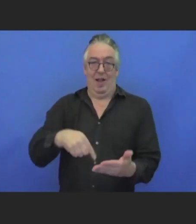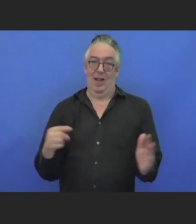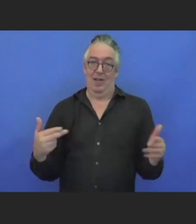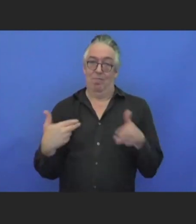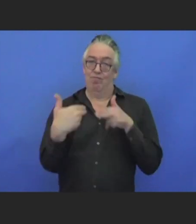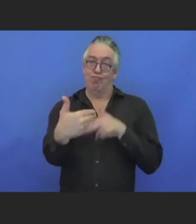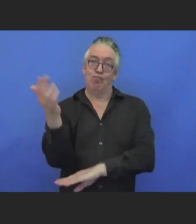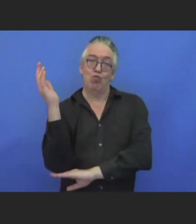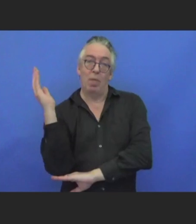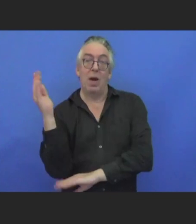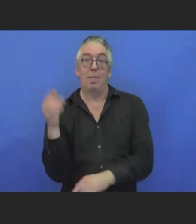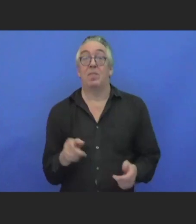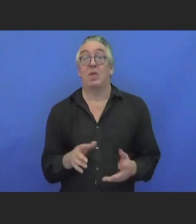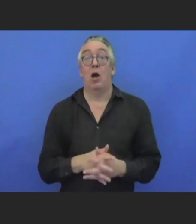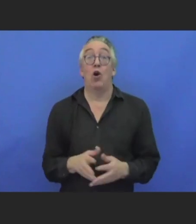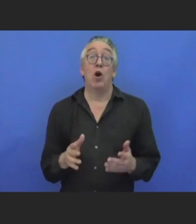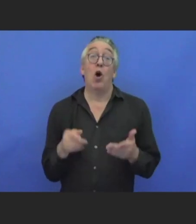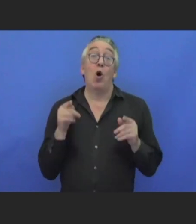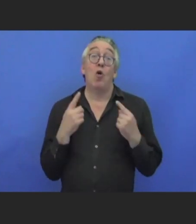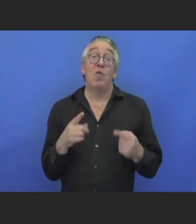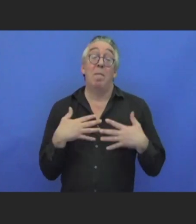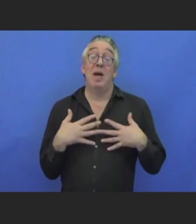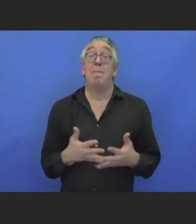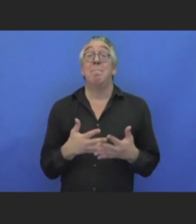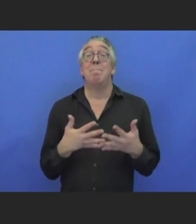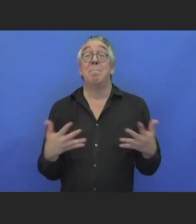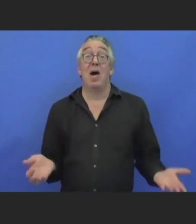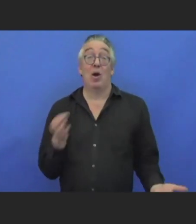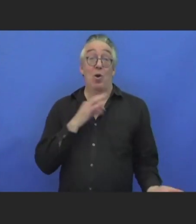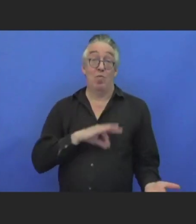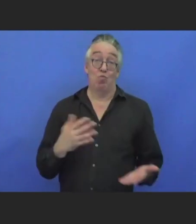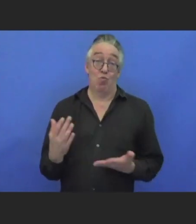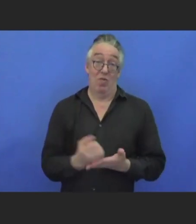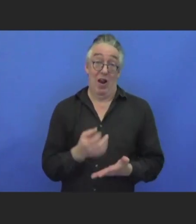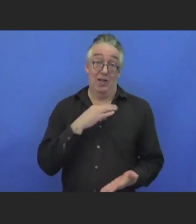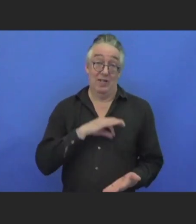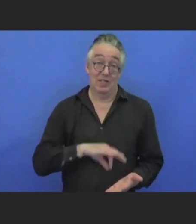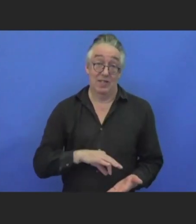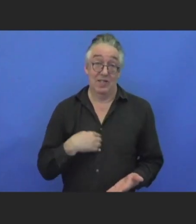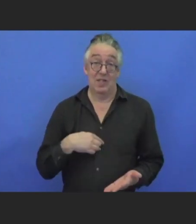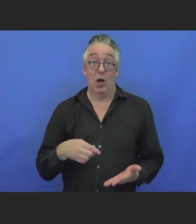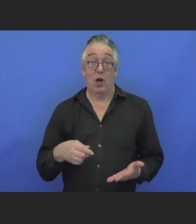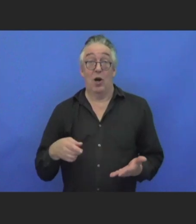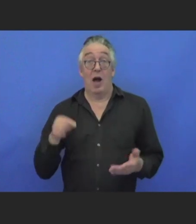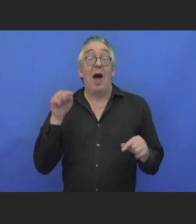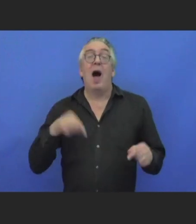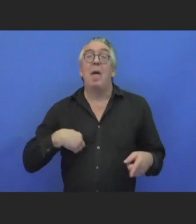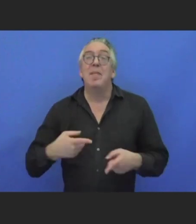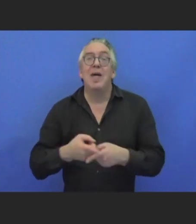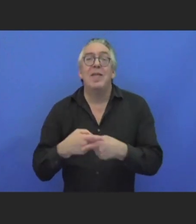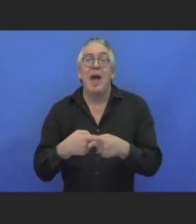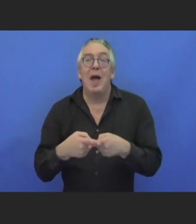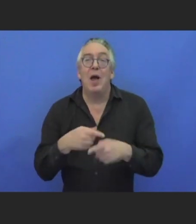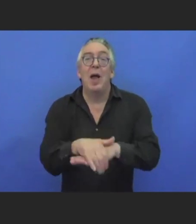It is a huge privilege for me to be able to address, while I am in England, actually